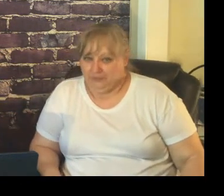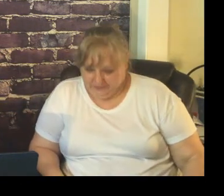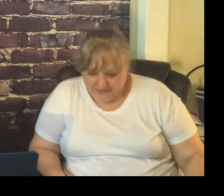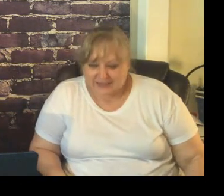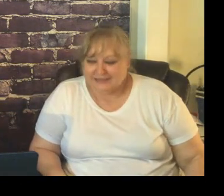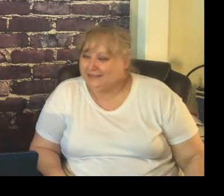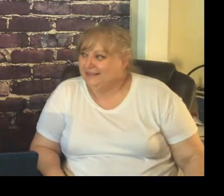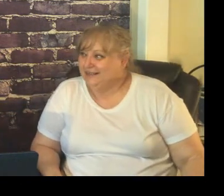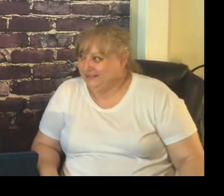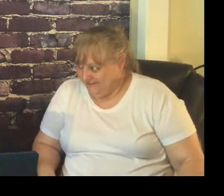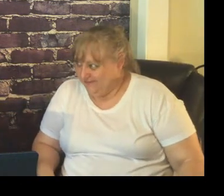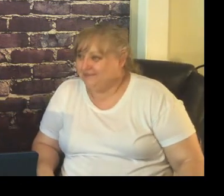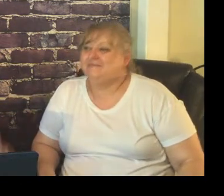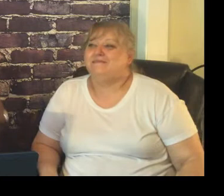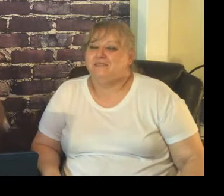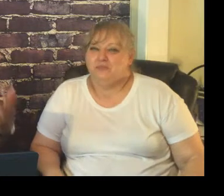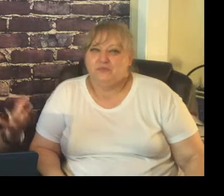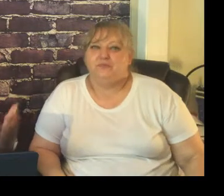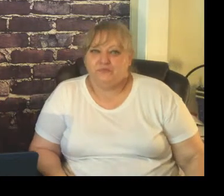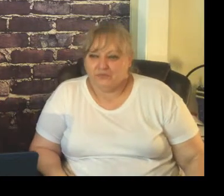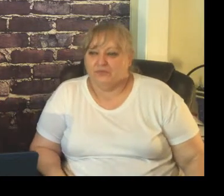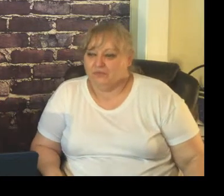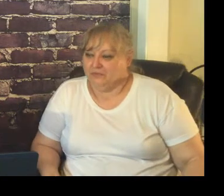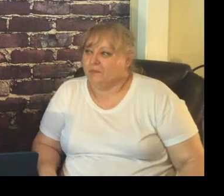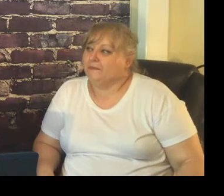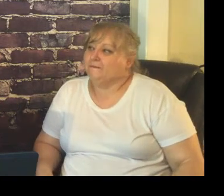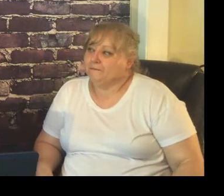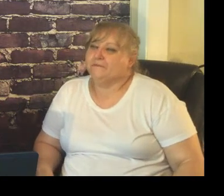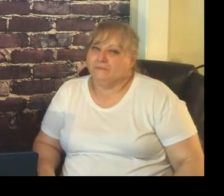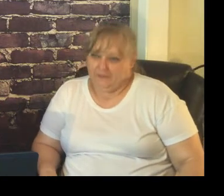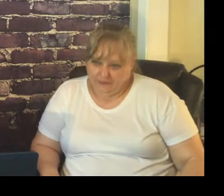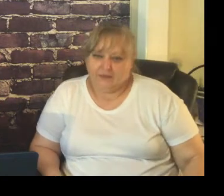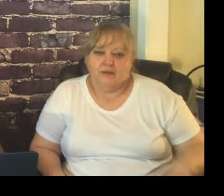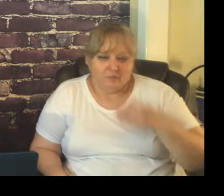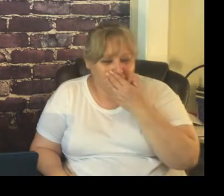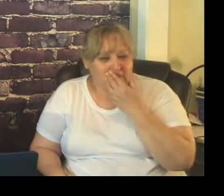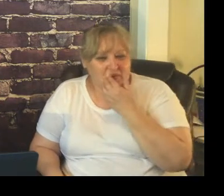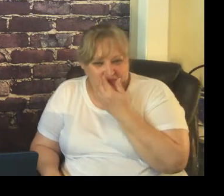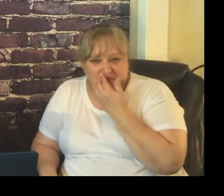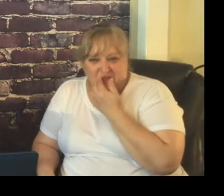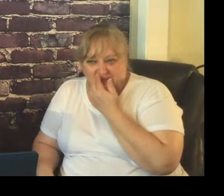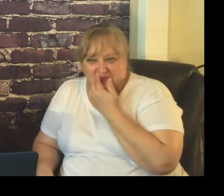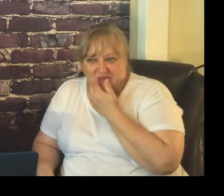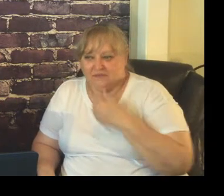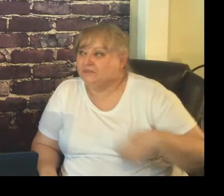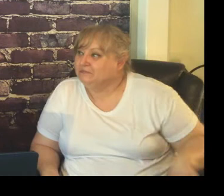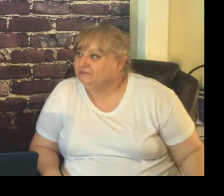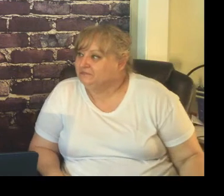chair do we stack up in the corner you have to have a plan so have an idea of what have an idea of what you want to do